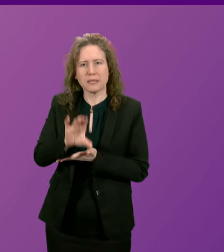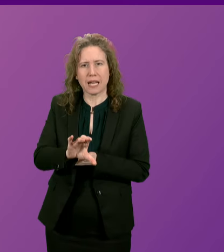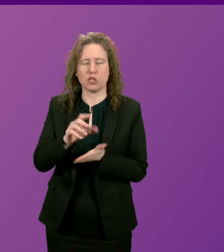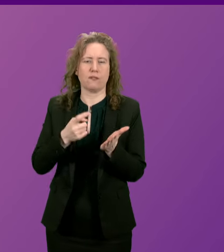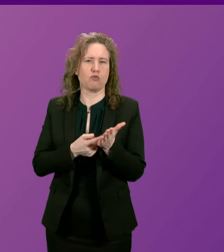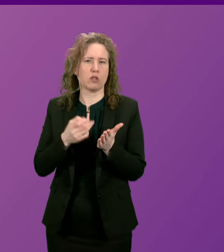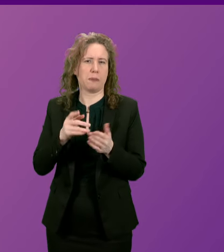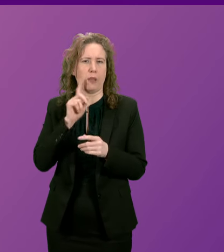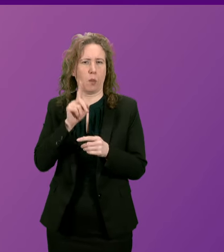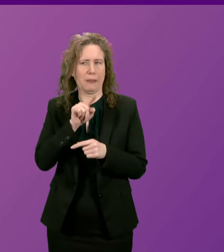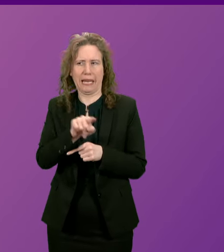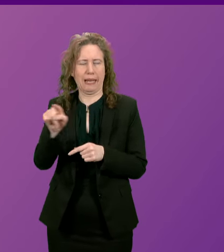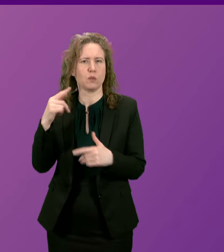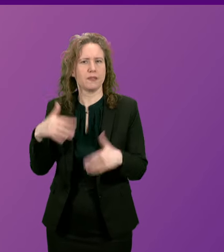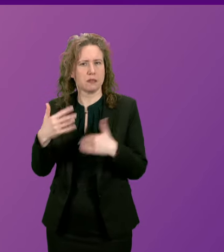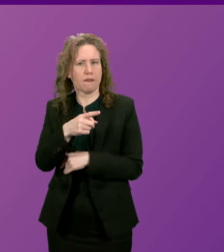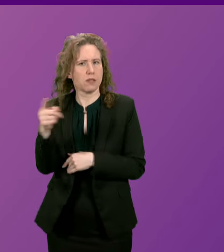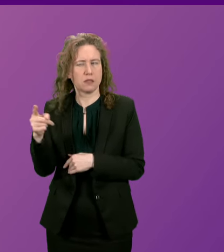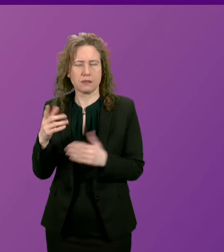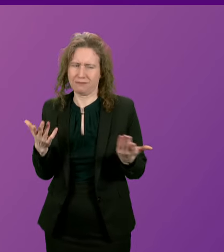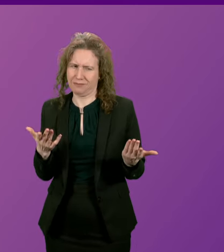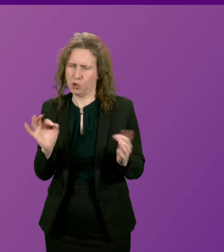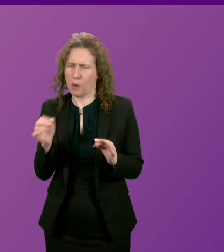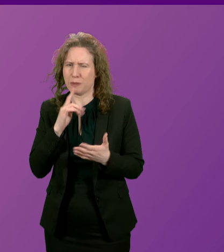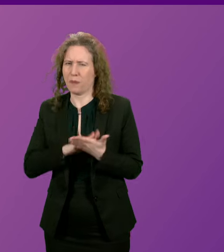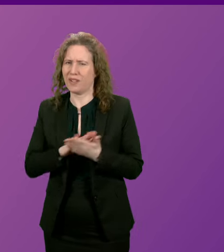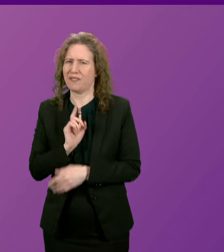women, a betrayal, presiding officer, that they will not be forgiven.